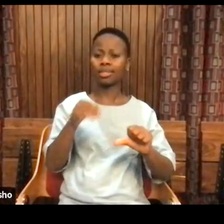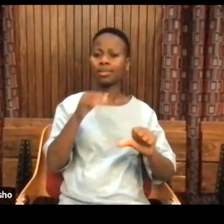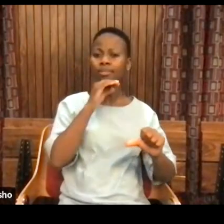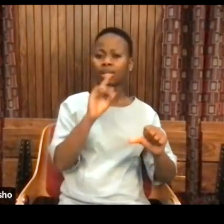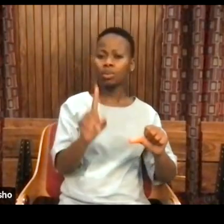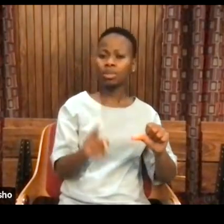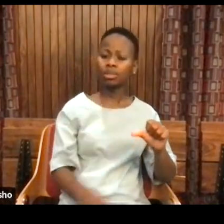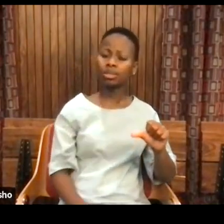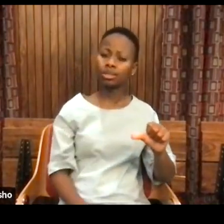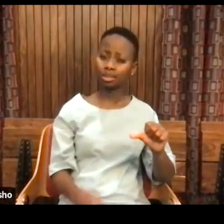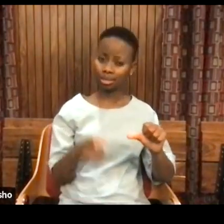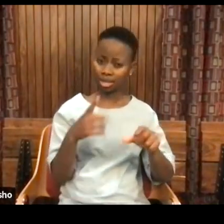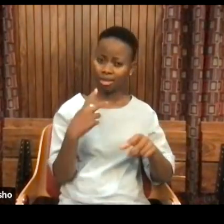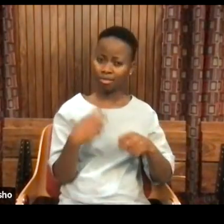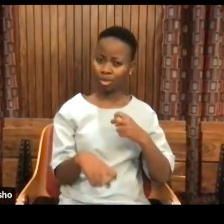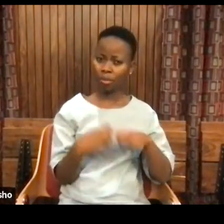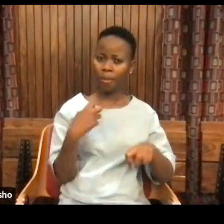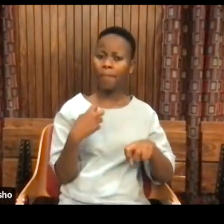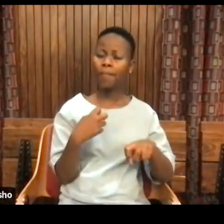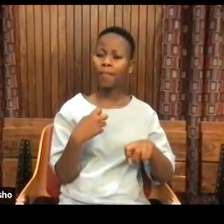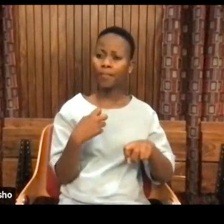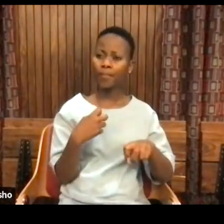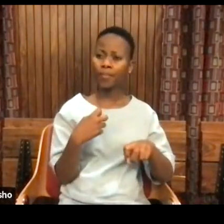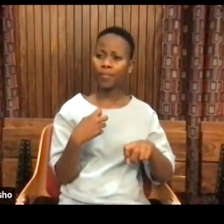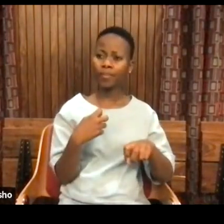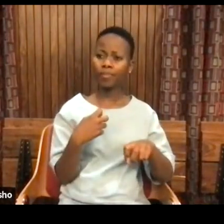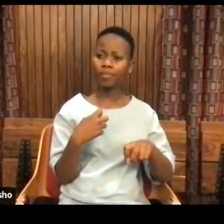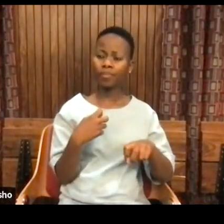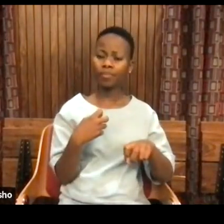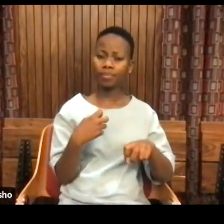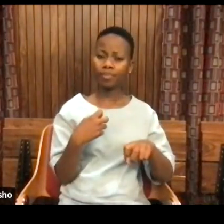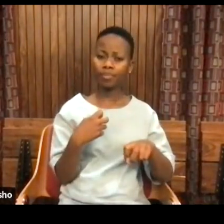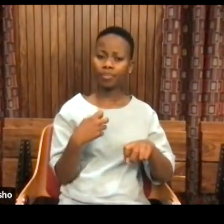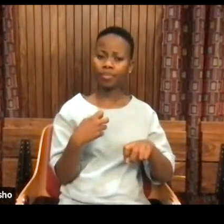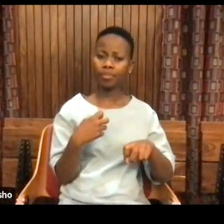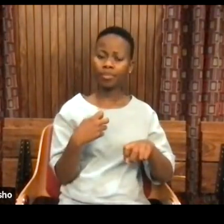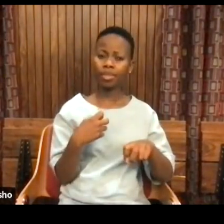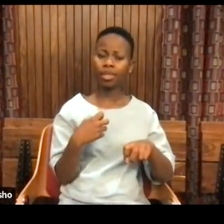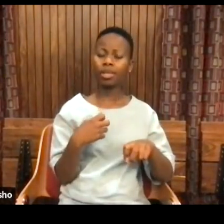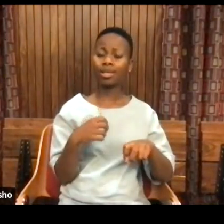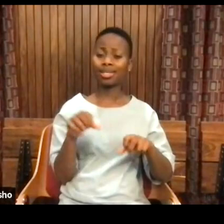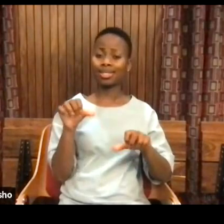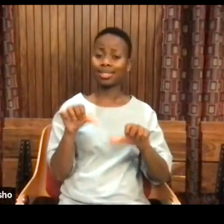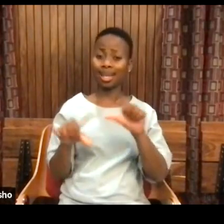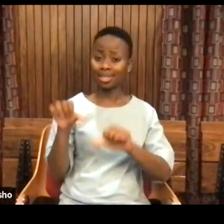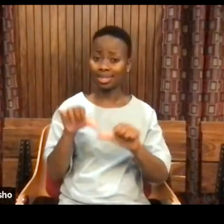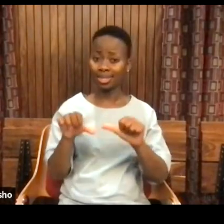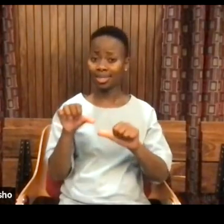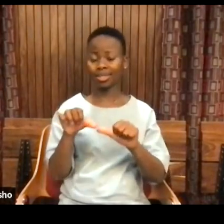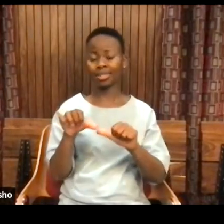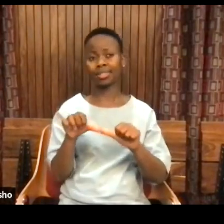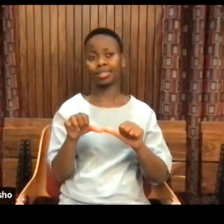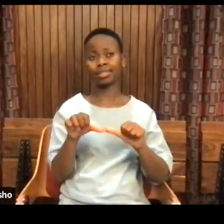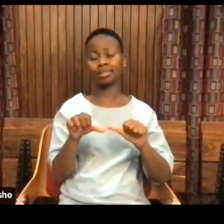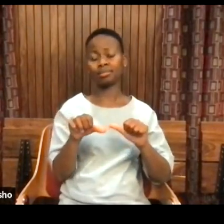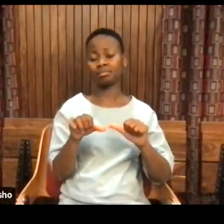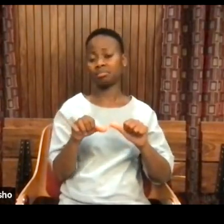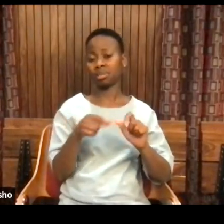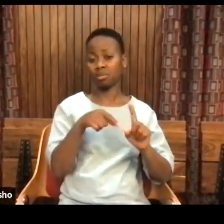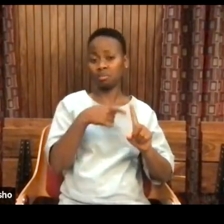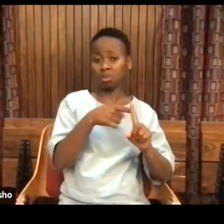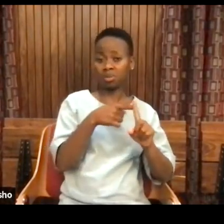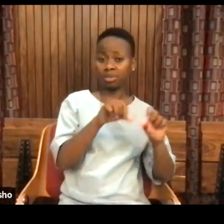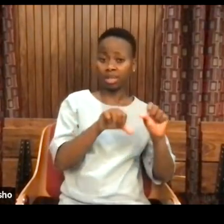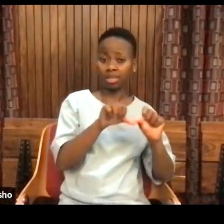You see, part of the problem is the very model of science that we've inherited, for instance, from positivist science,